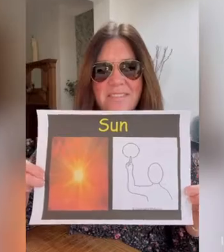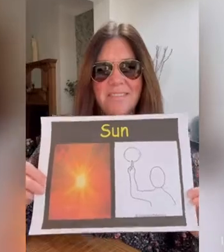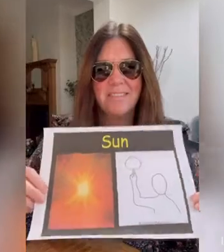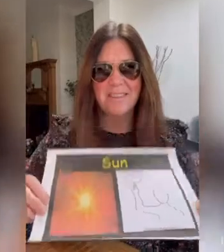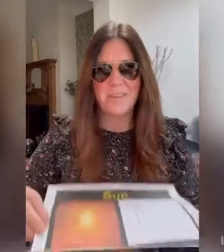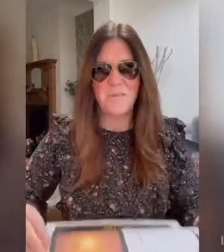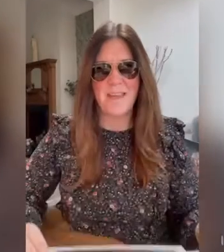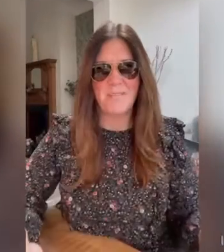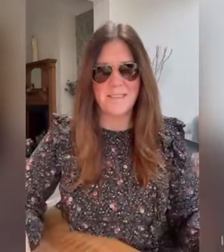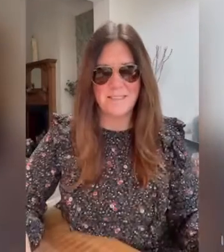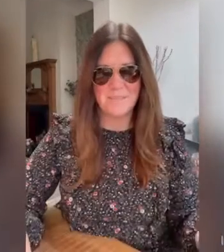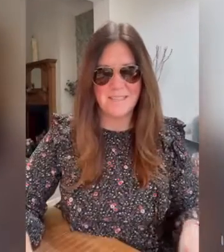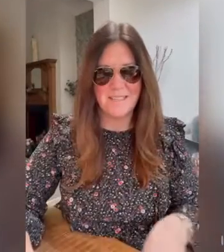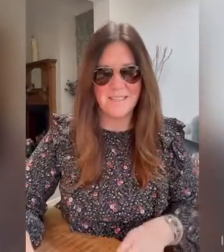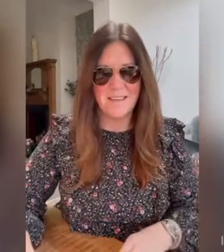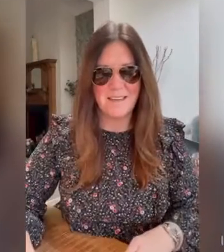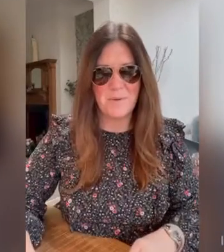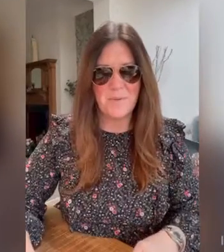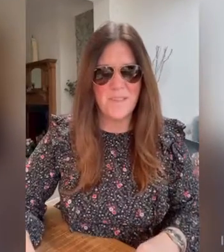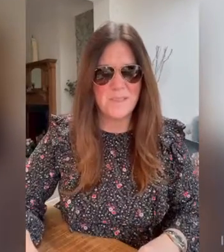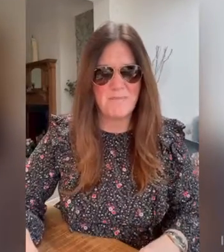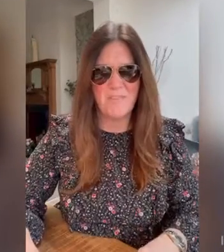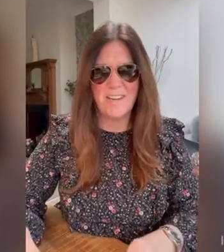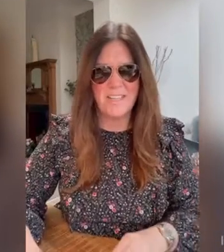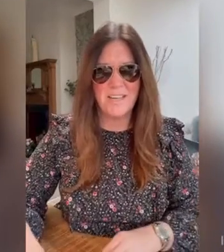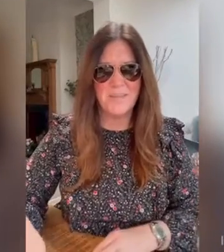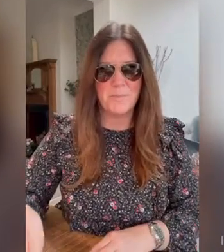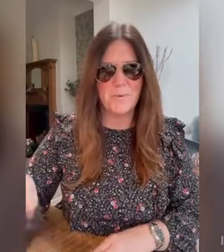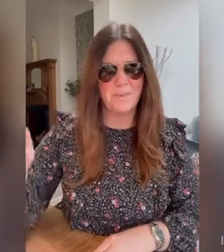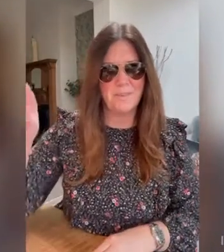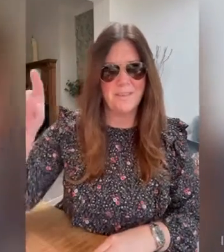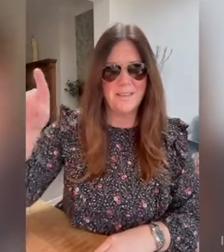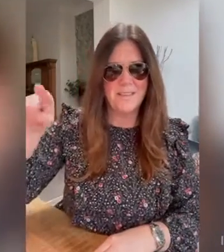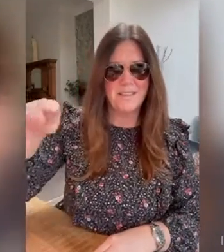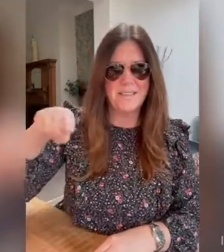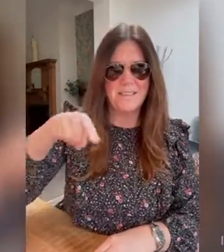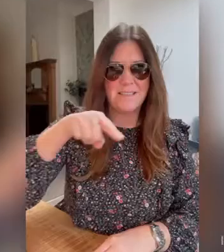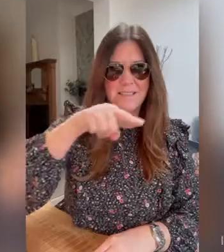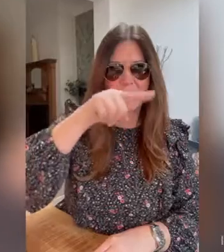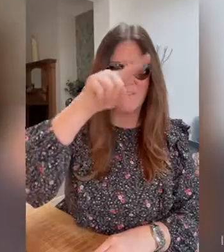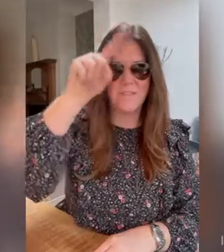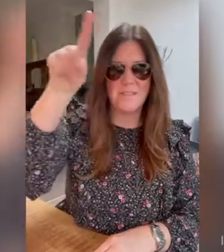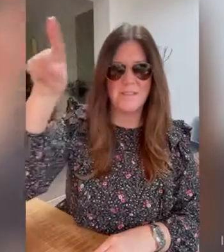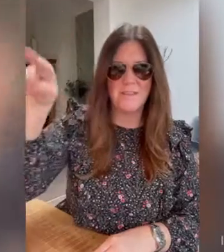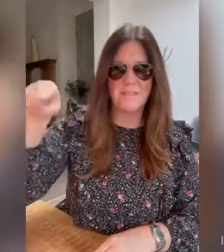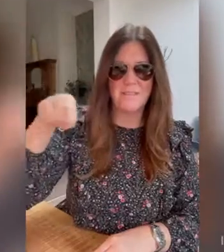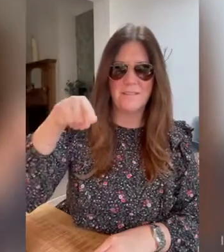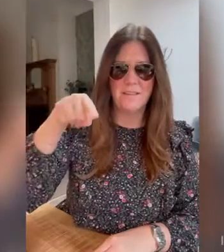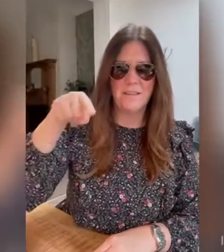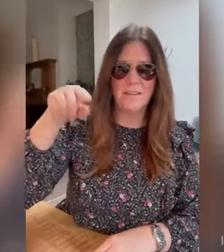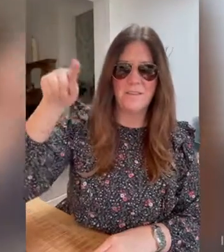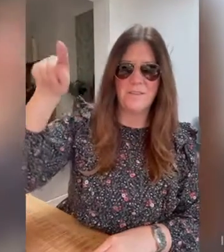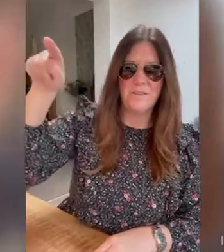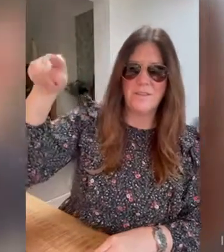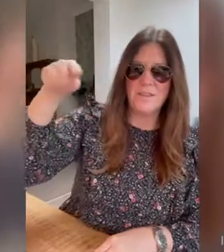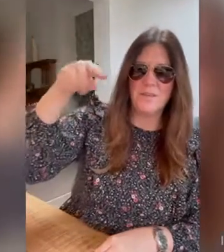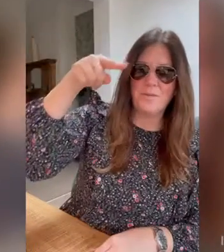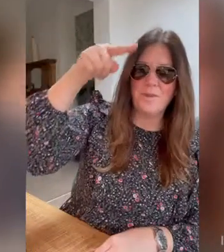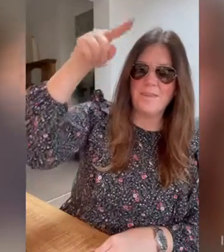We have had some sun today but the weather's been really changeable. So this is the sign for sun. You do a circle in the